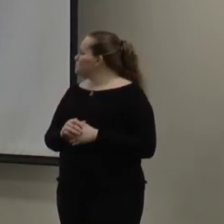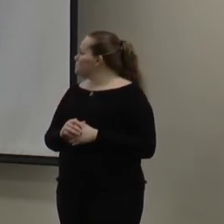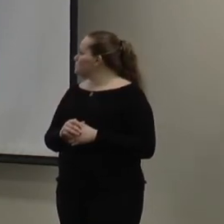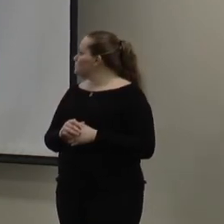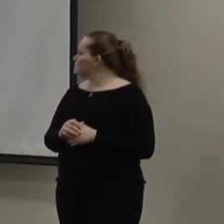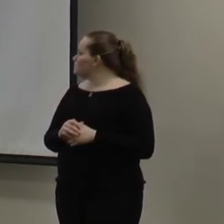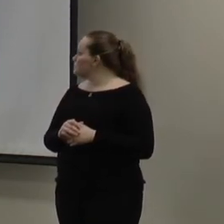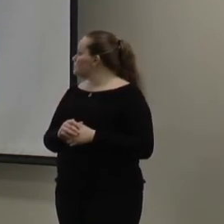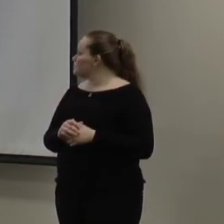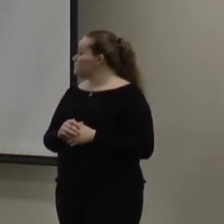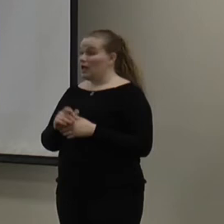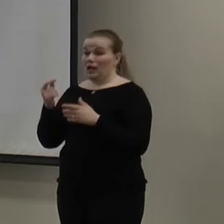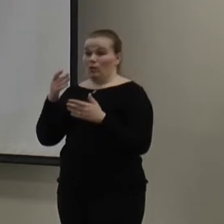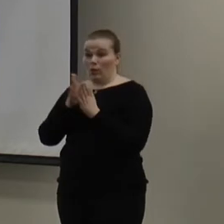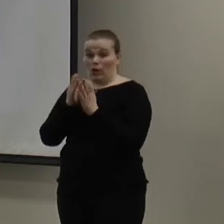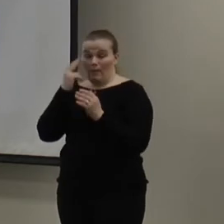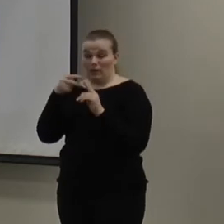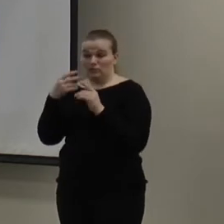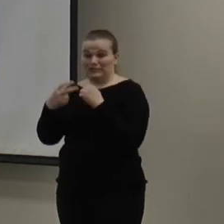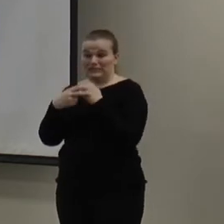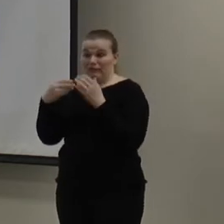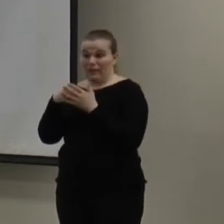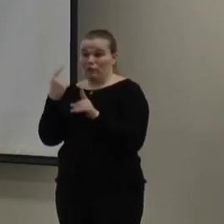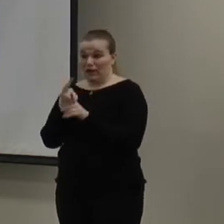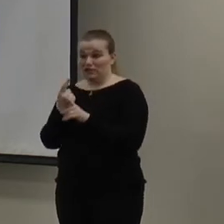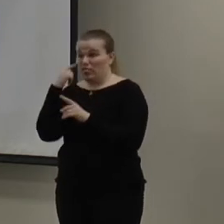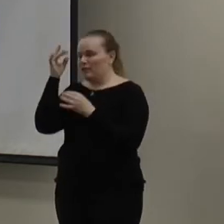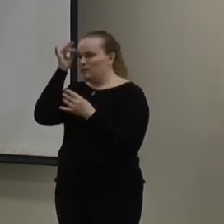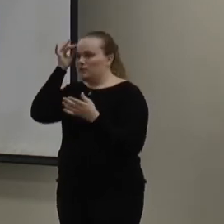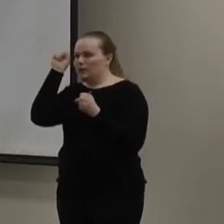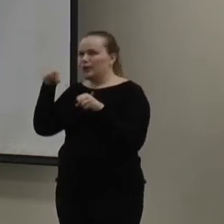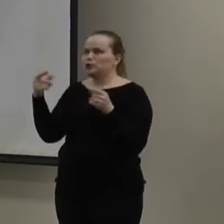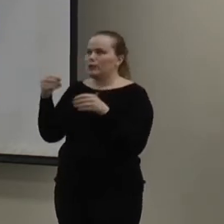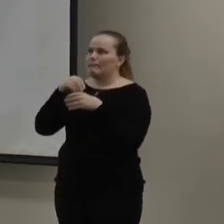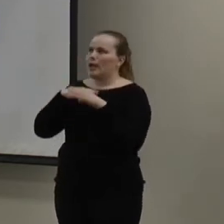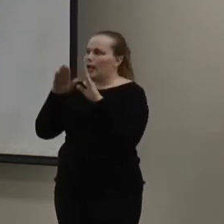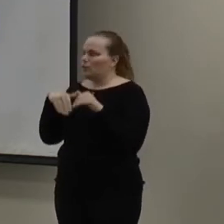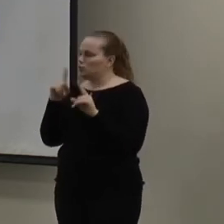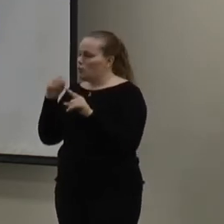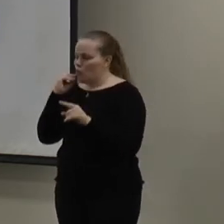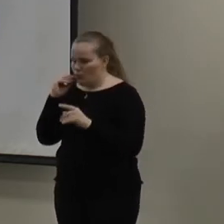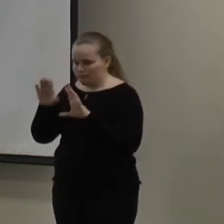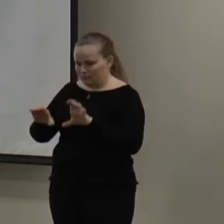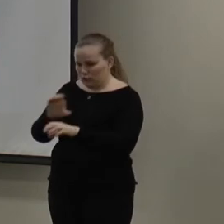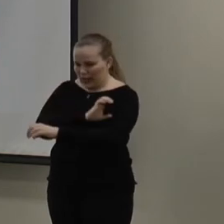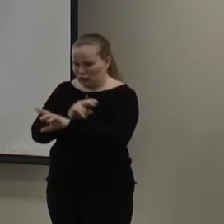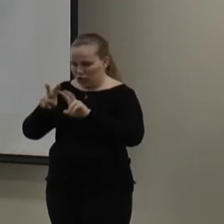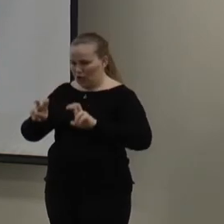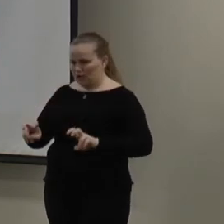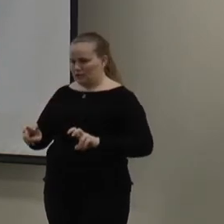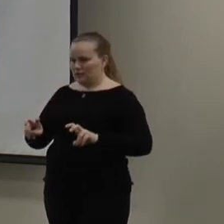Okay. And, incentives. We're all about saving money. So, as you're beginning to think about like, what can I do in my home? You go home and do the energy audit. Anyway,